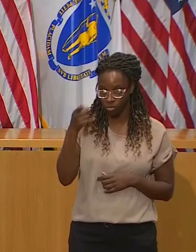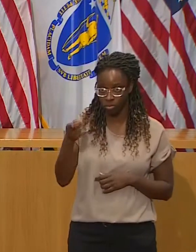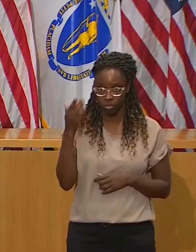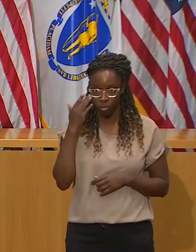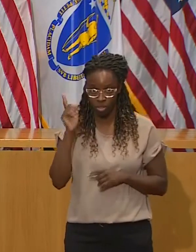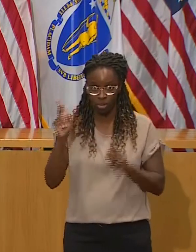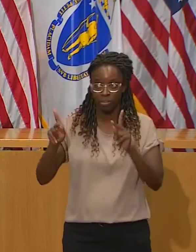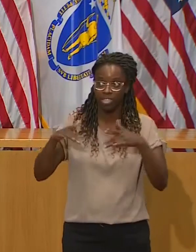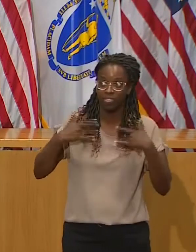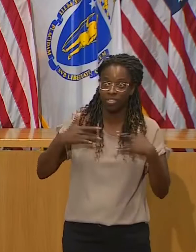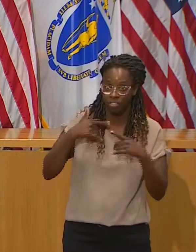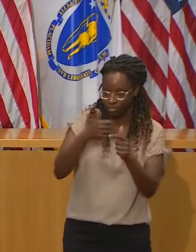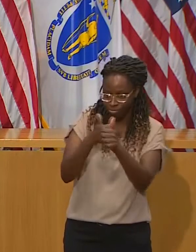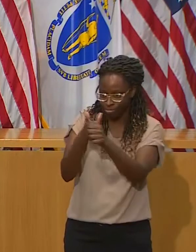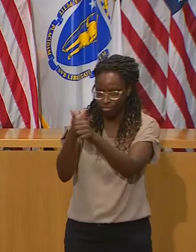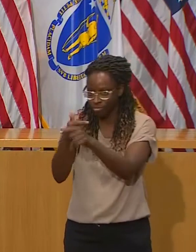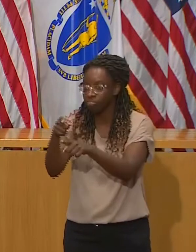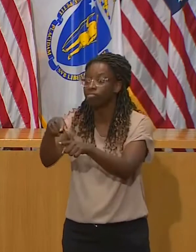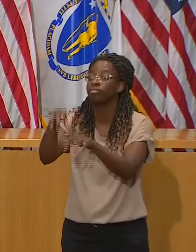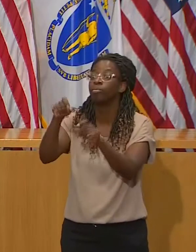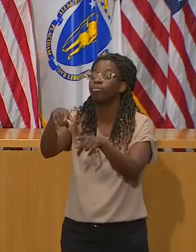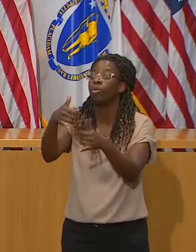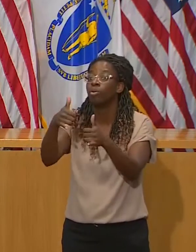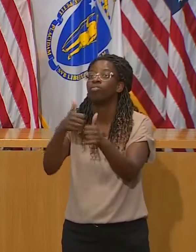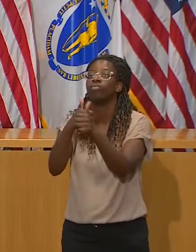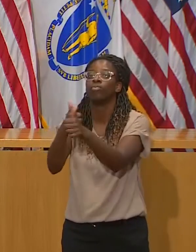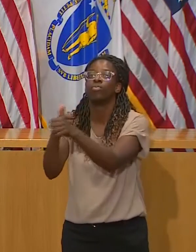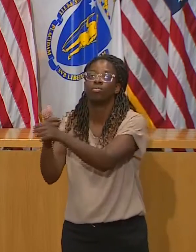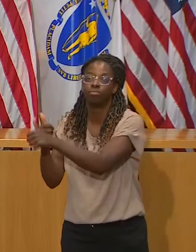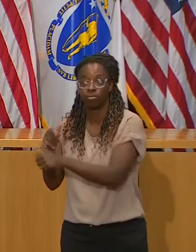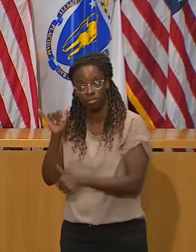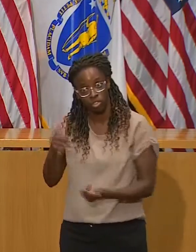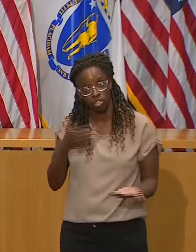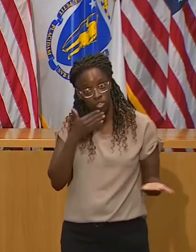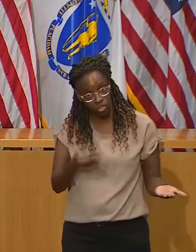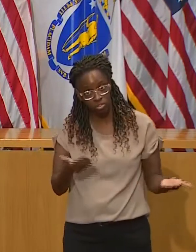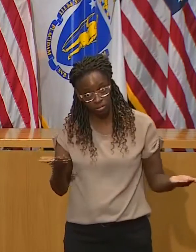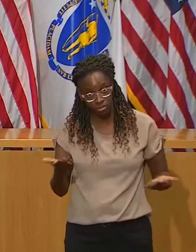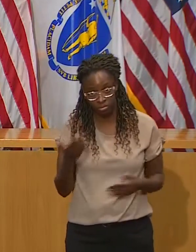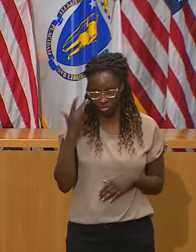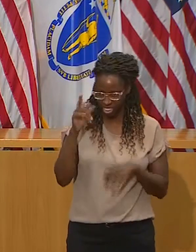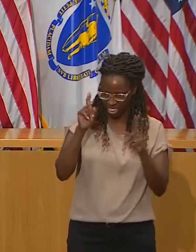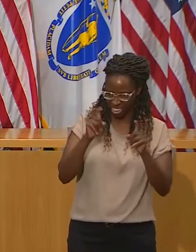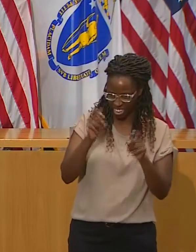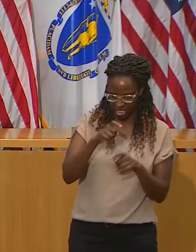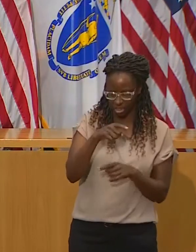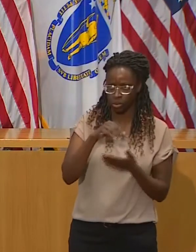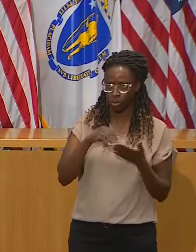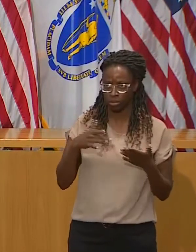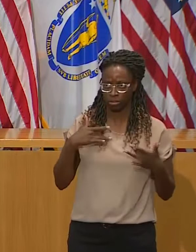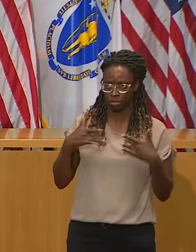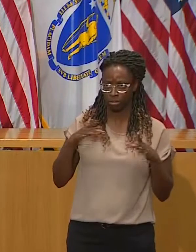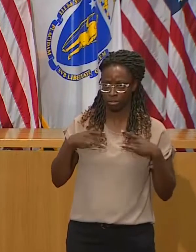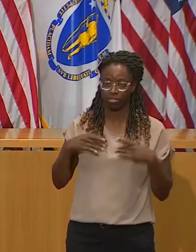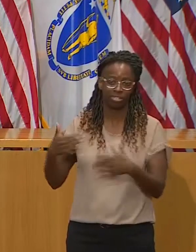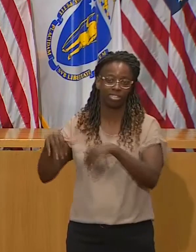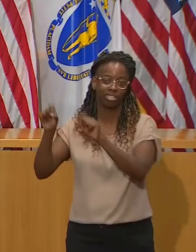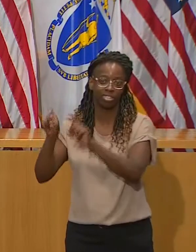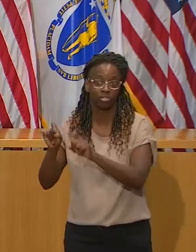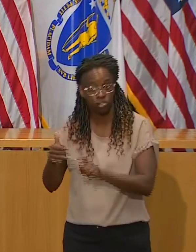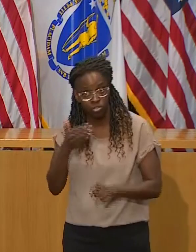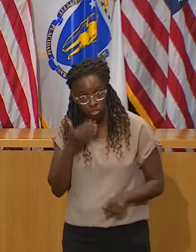afterwards. But I think what we would say is it's probably better just not to do the event in the first place and to recognize and understand